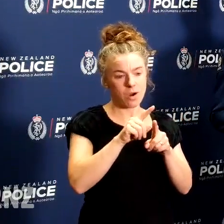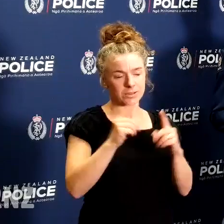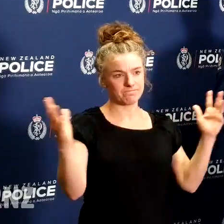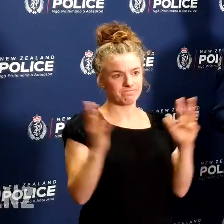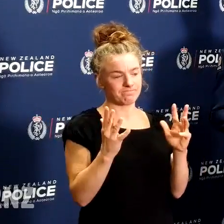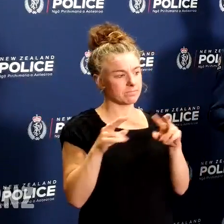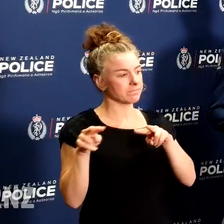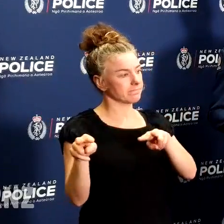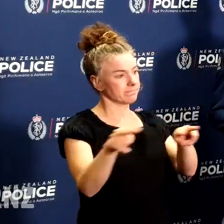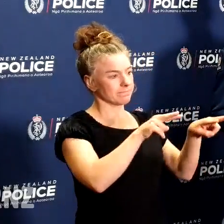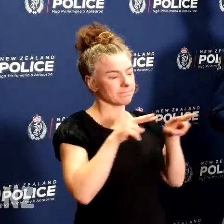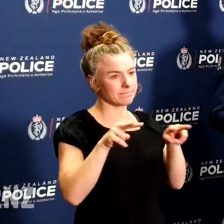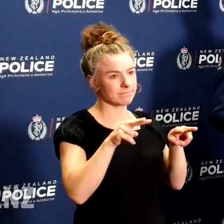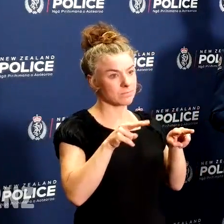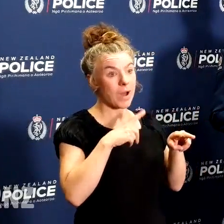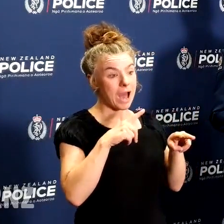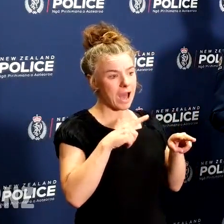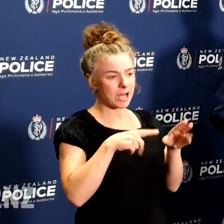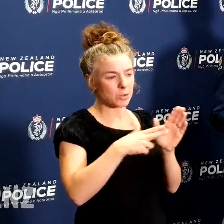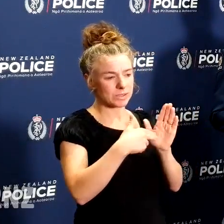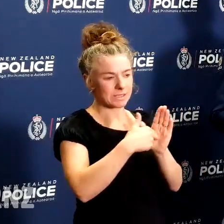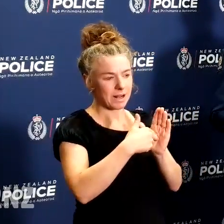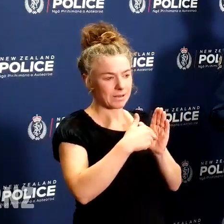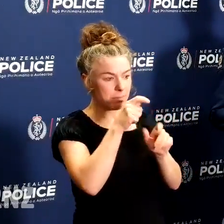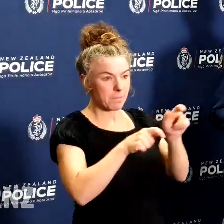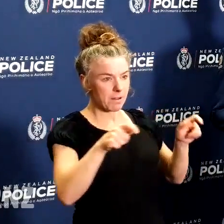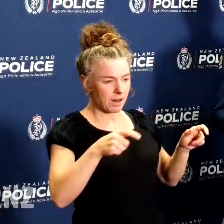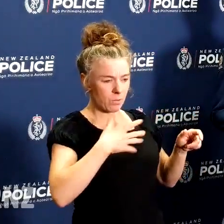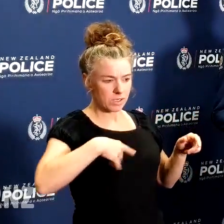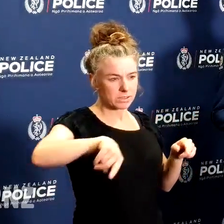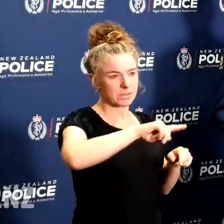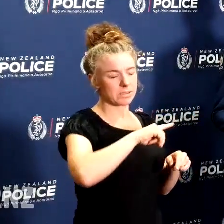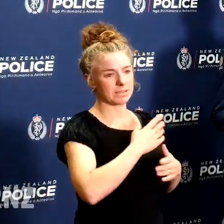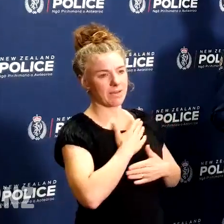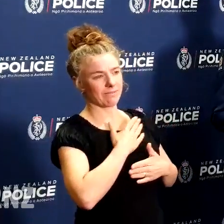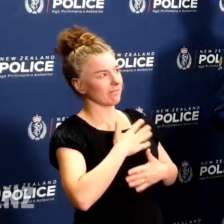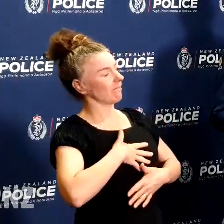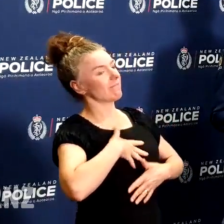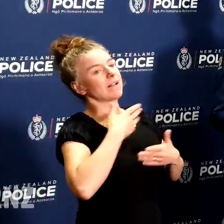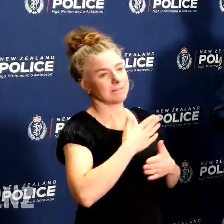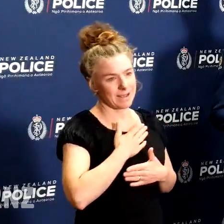Zealand feels safe. The last point I'd like to make